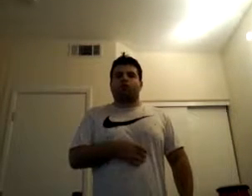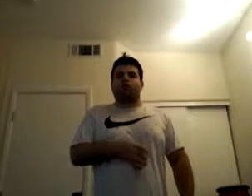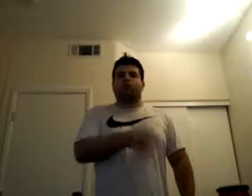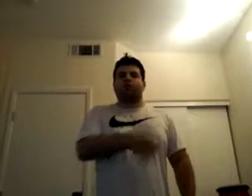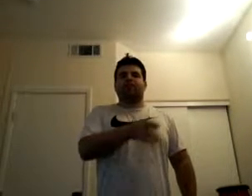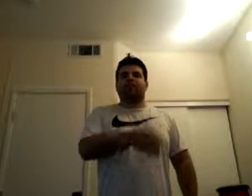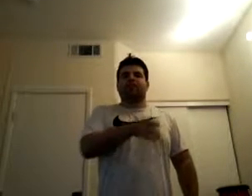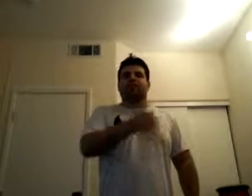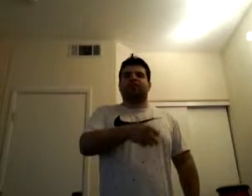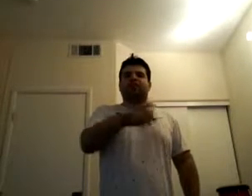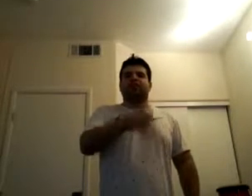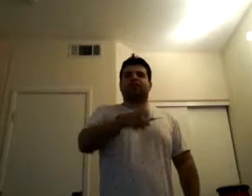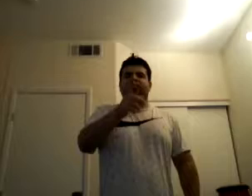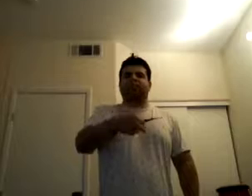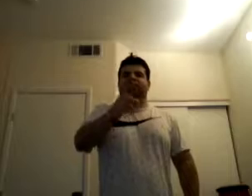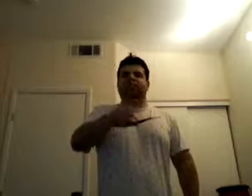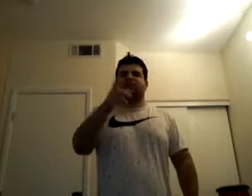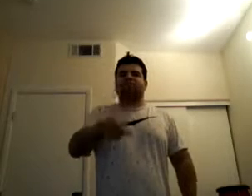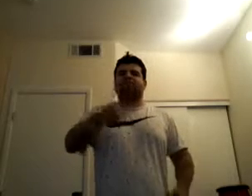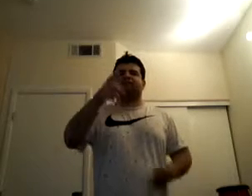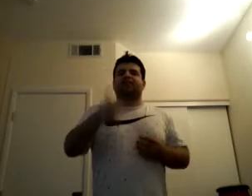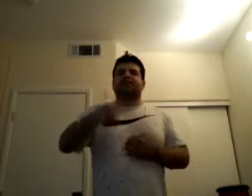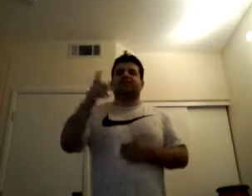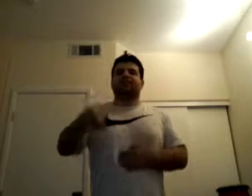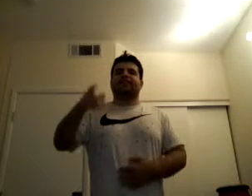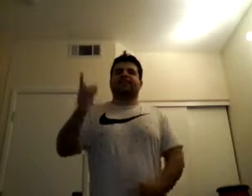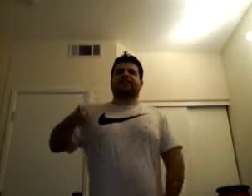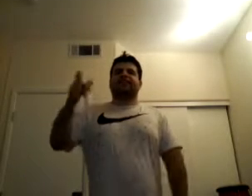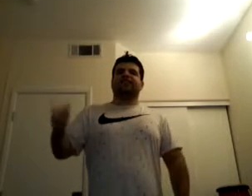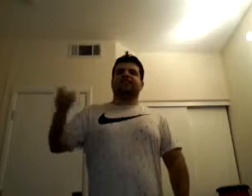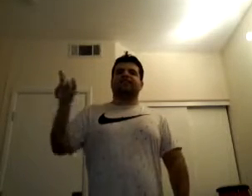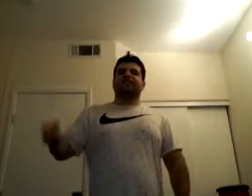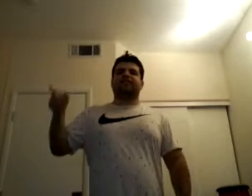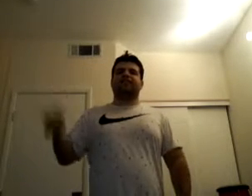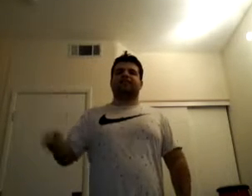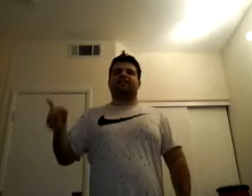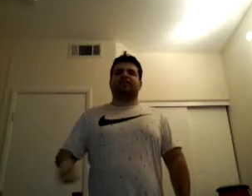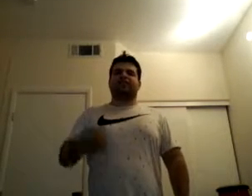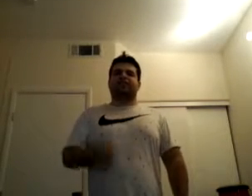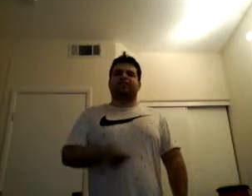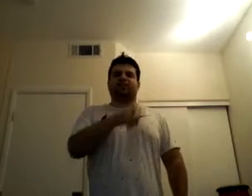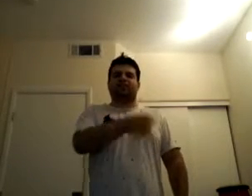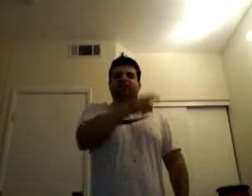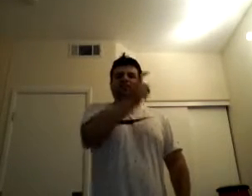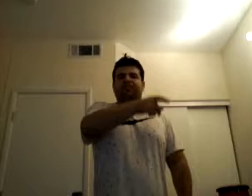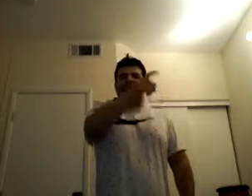These battles got Here's you a party, you a man Nothing other can stop